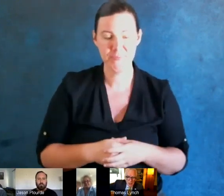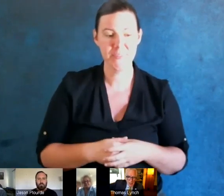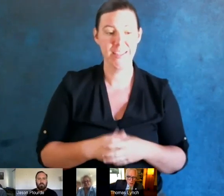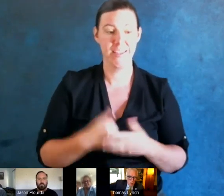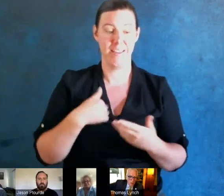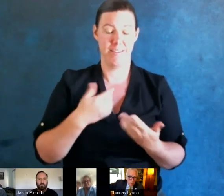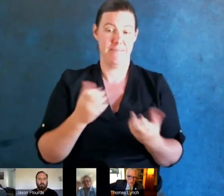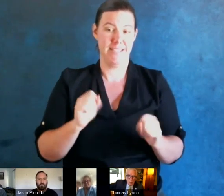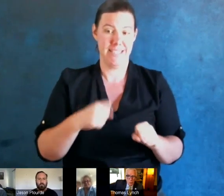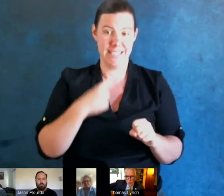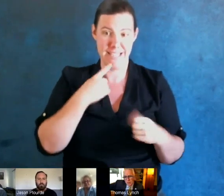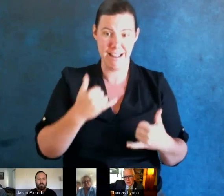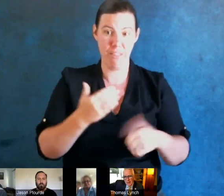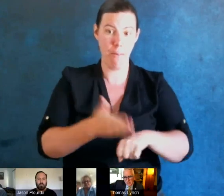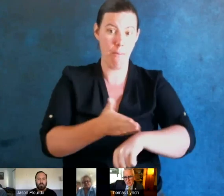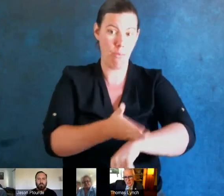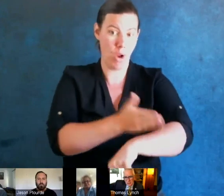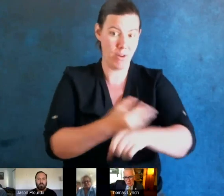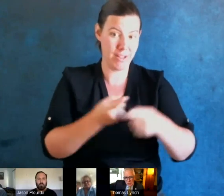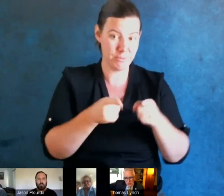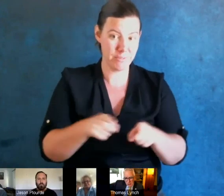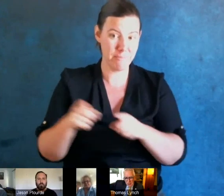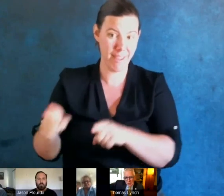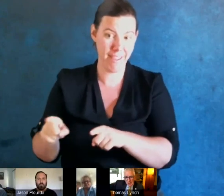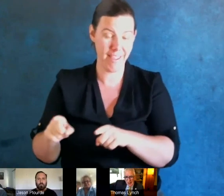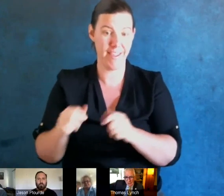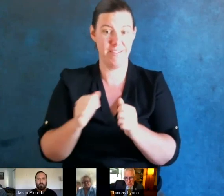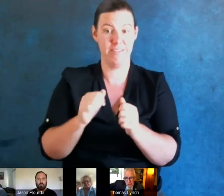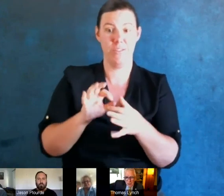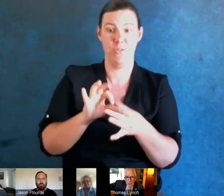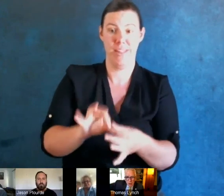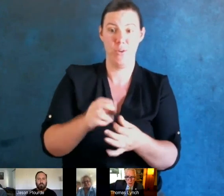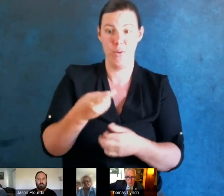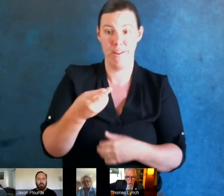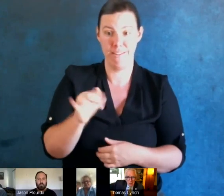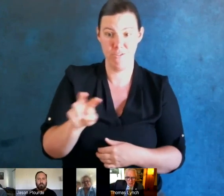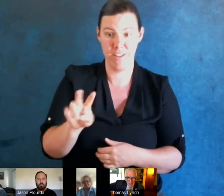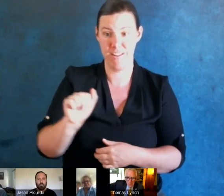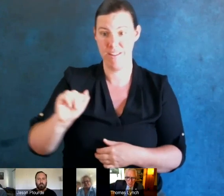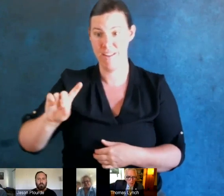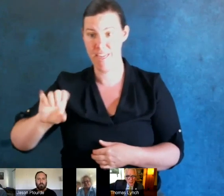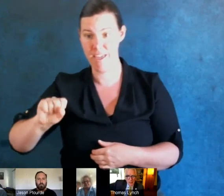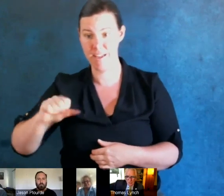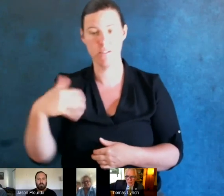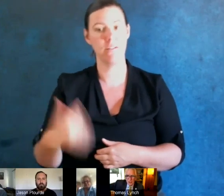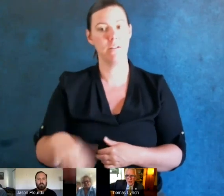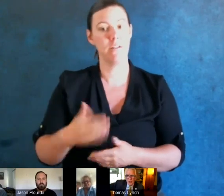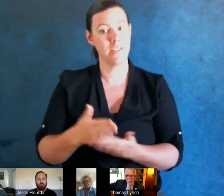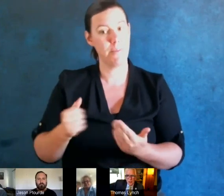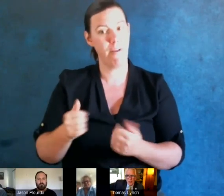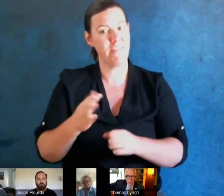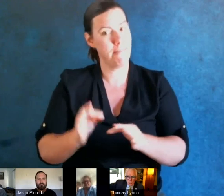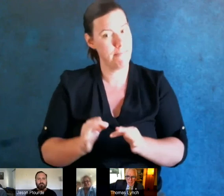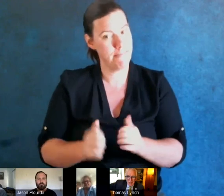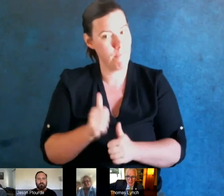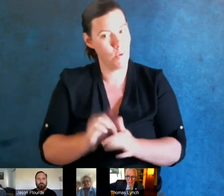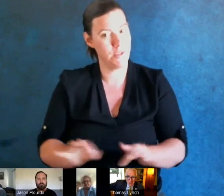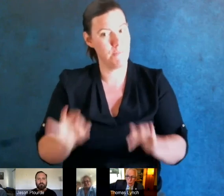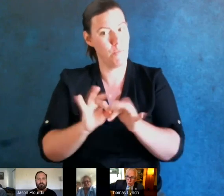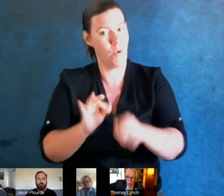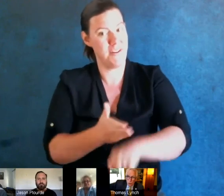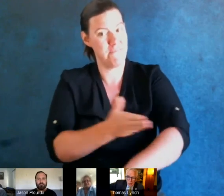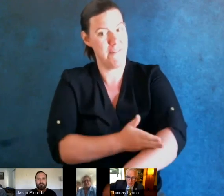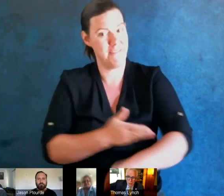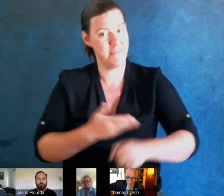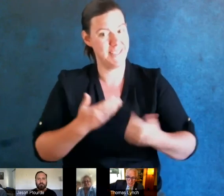AIDS are the most important advances in medicine ever in the history of humanity, but we're not finished. We certainly haven't